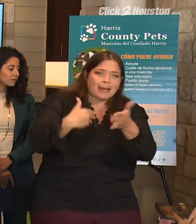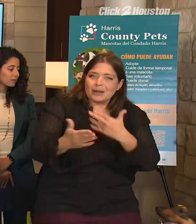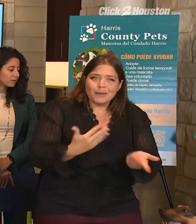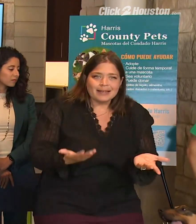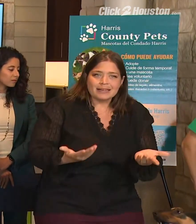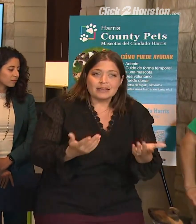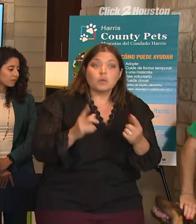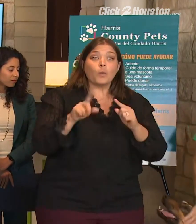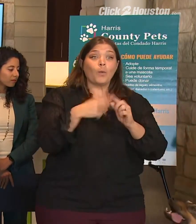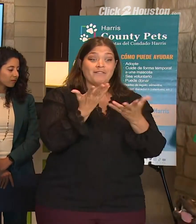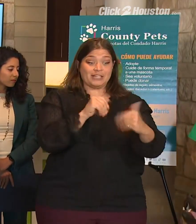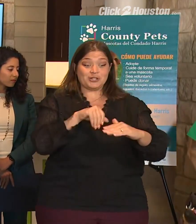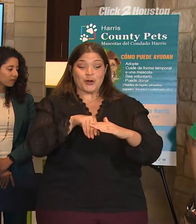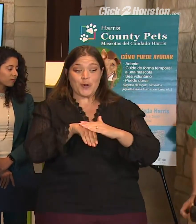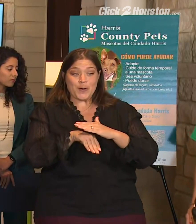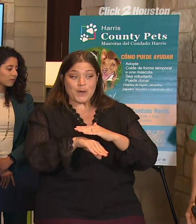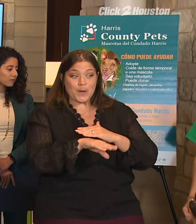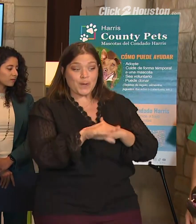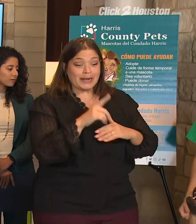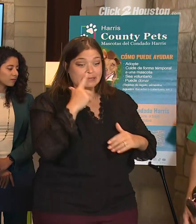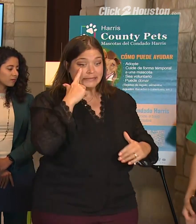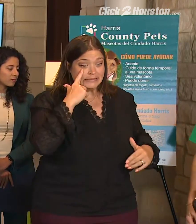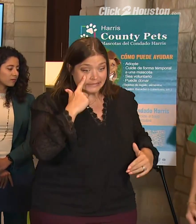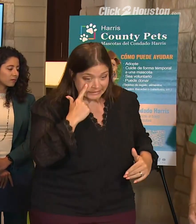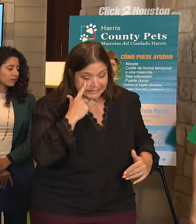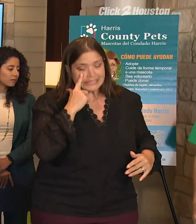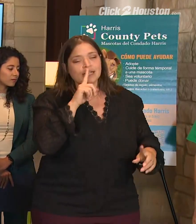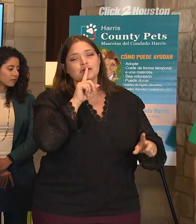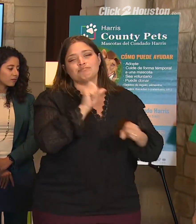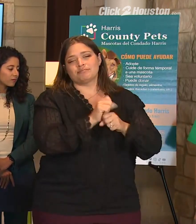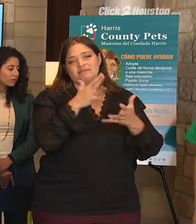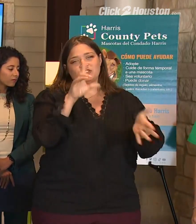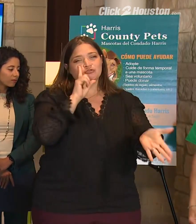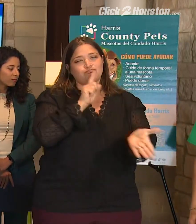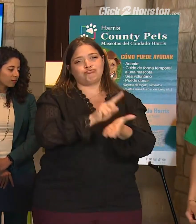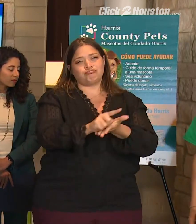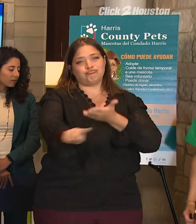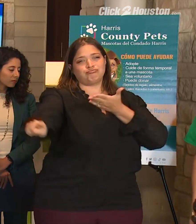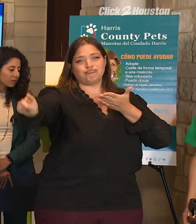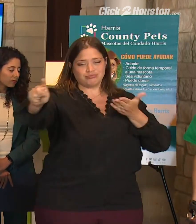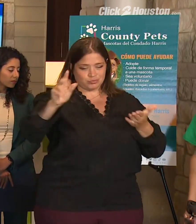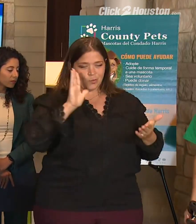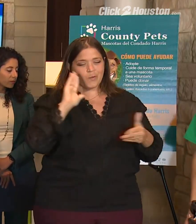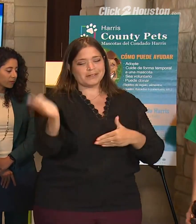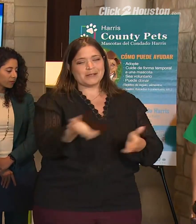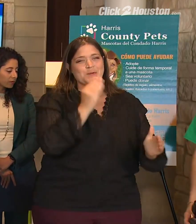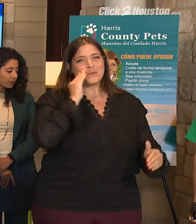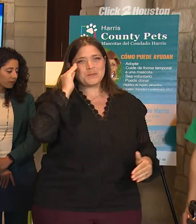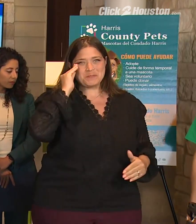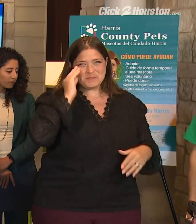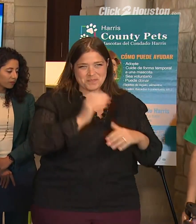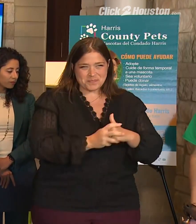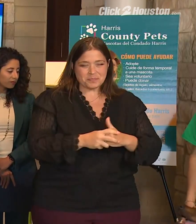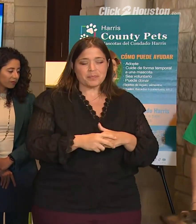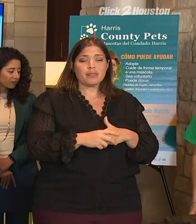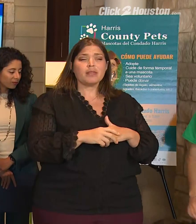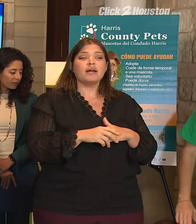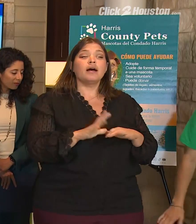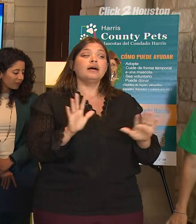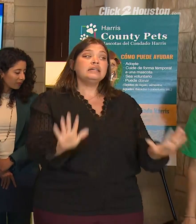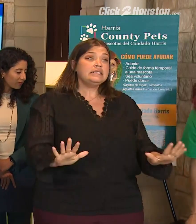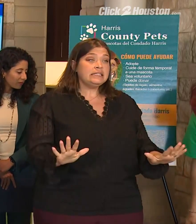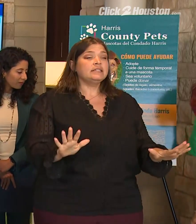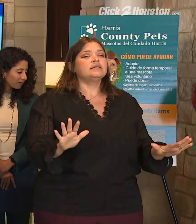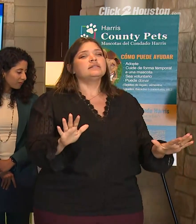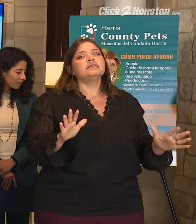experience these babies, there's no doubt that you will want to take one of them home with you. But I cannot